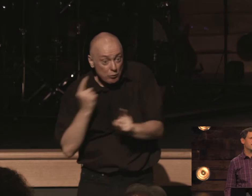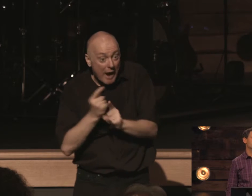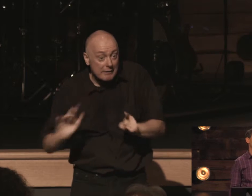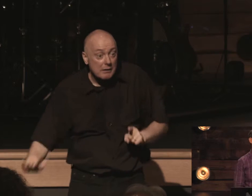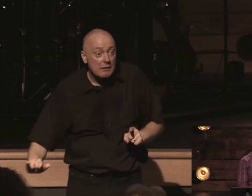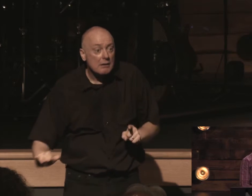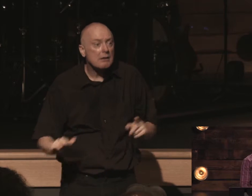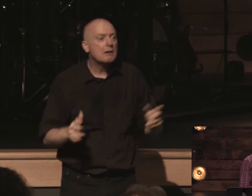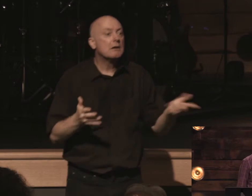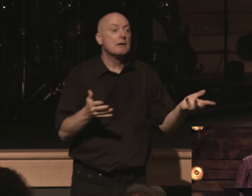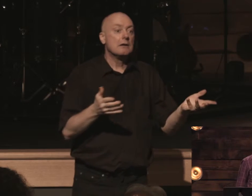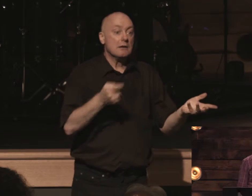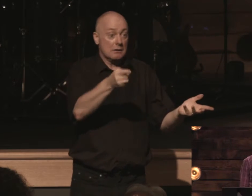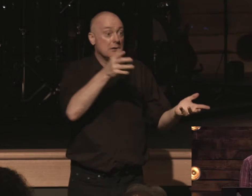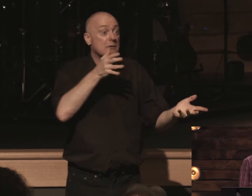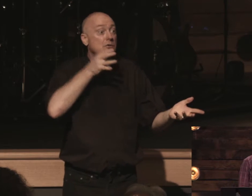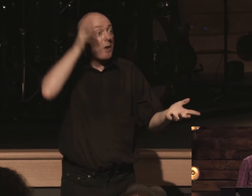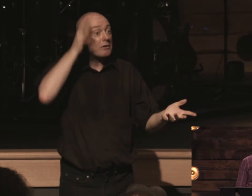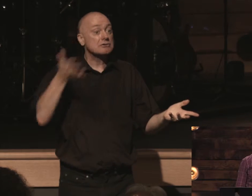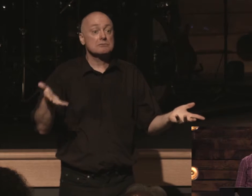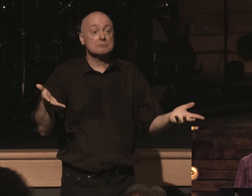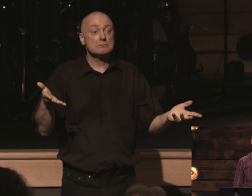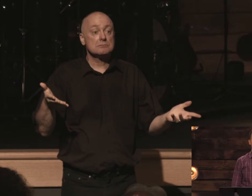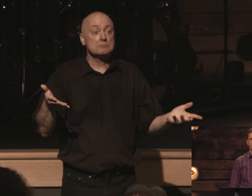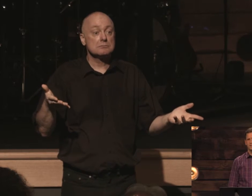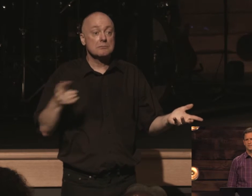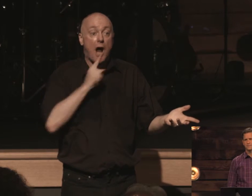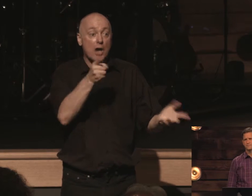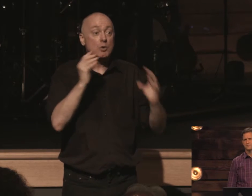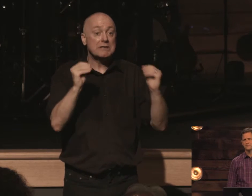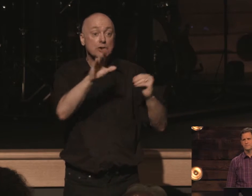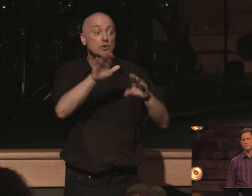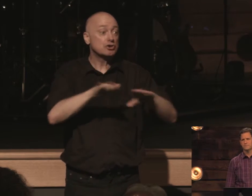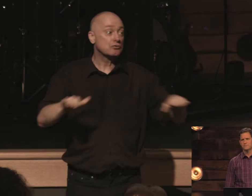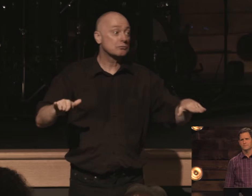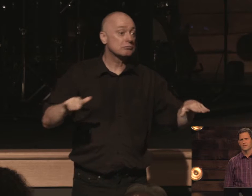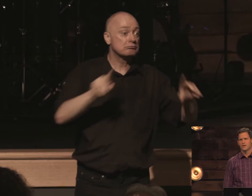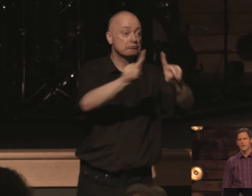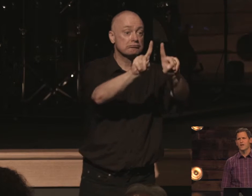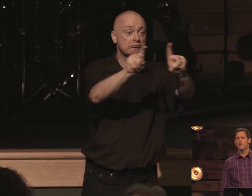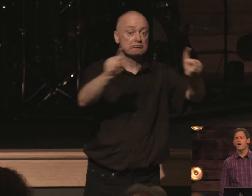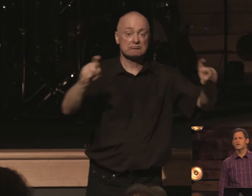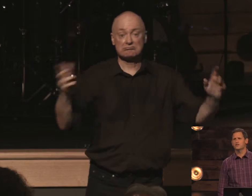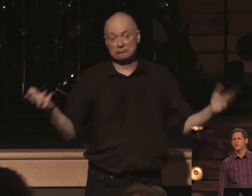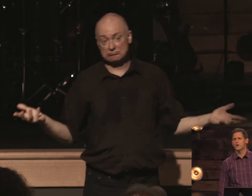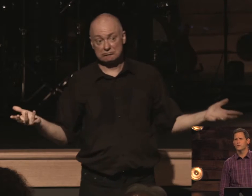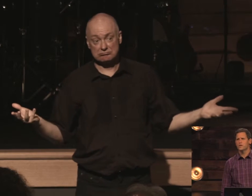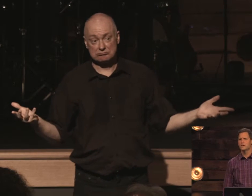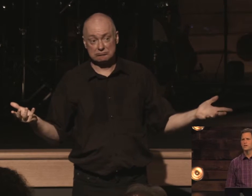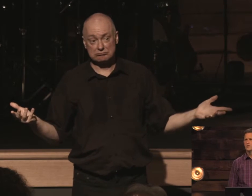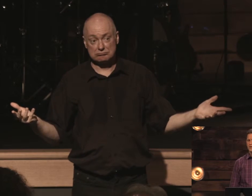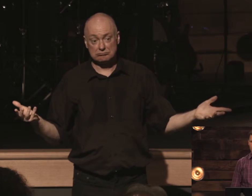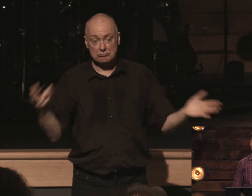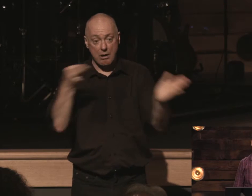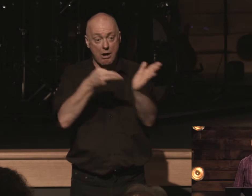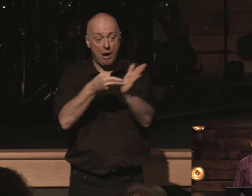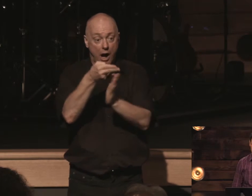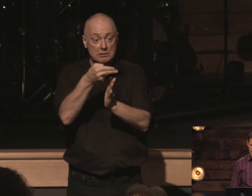parents what are we what are we teaching our kids in all honesty what are we what are we teaching